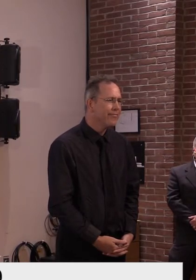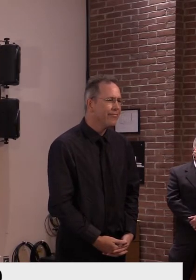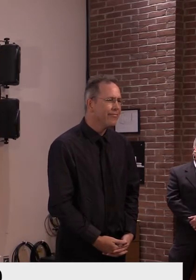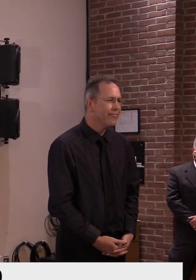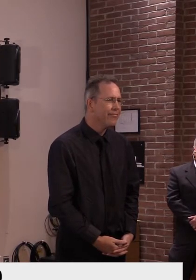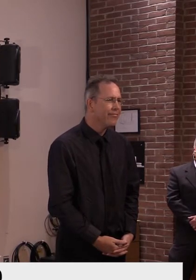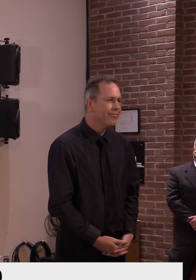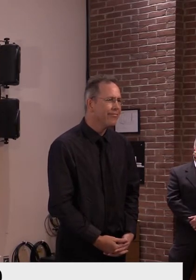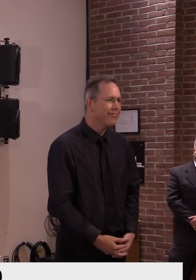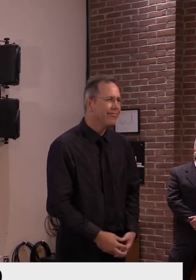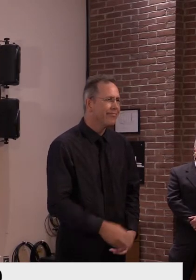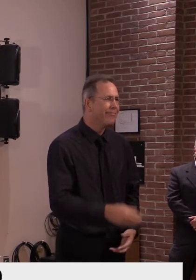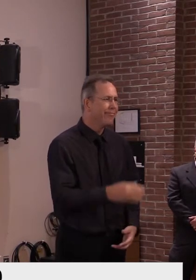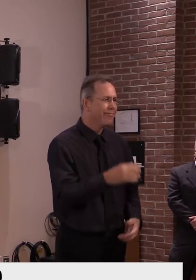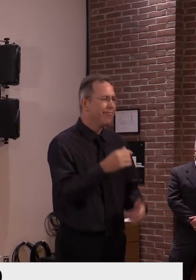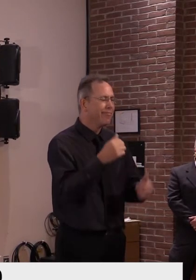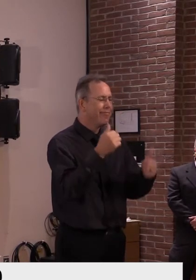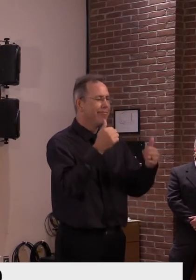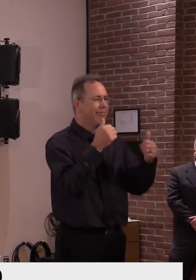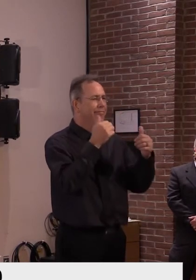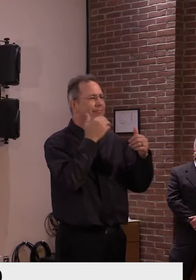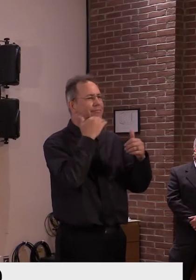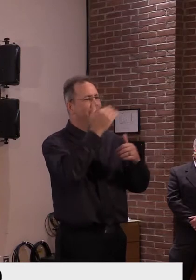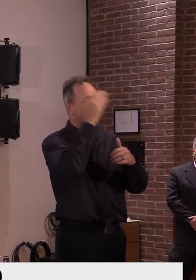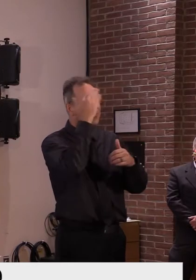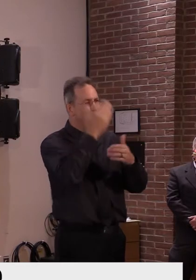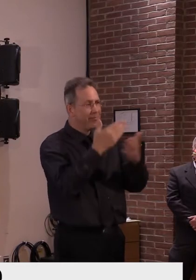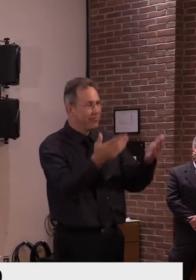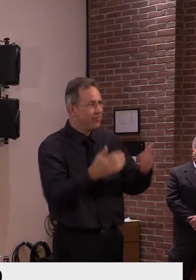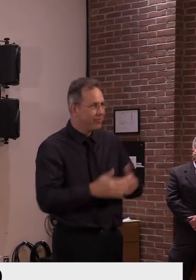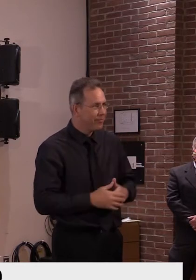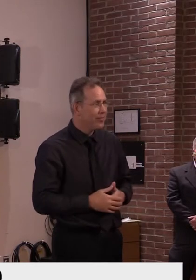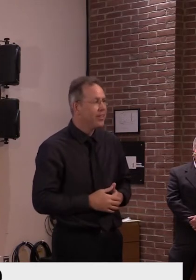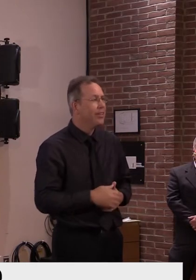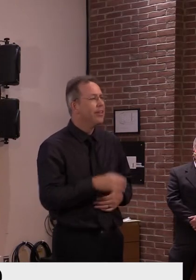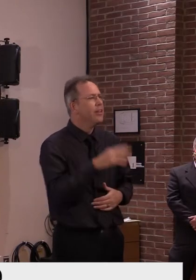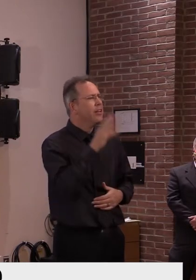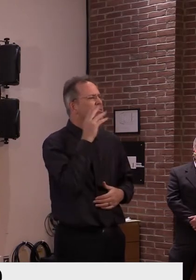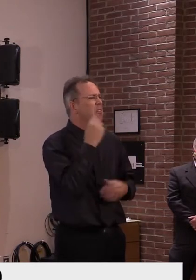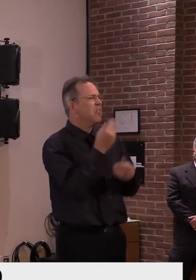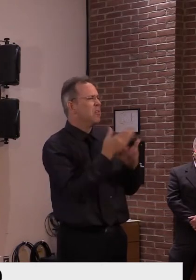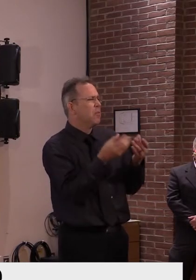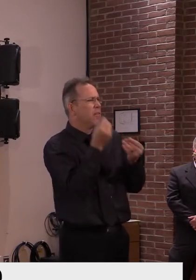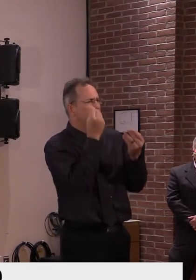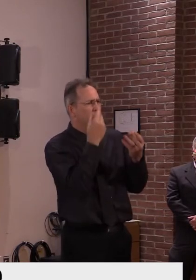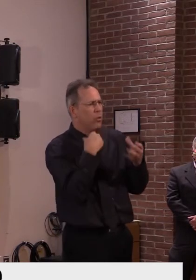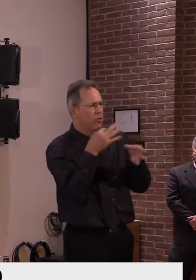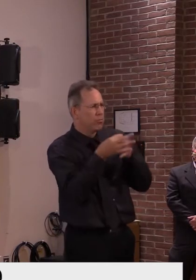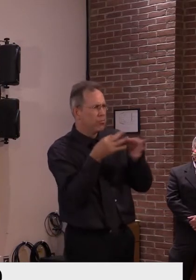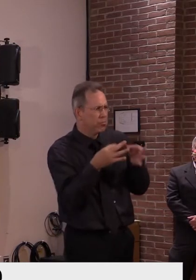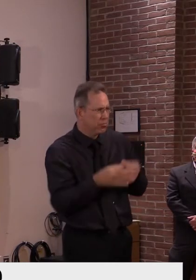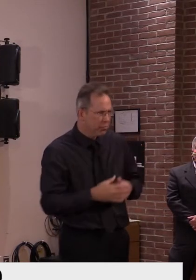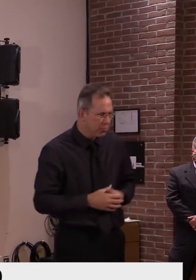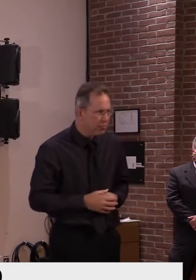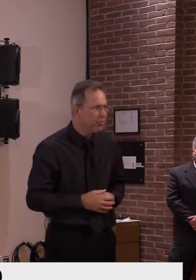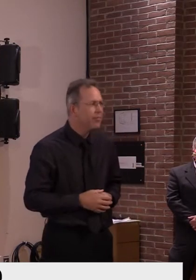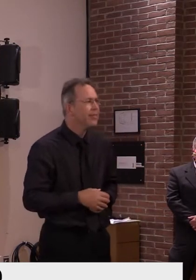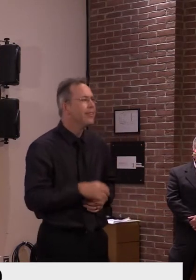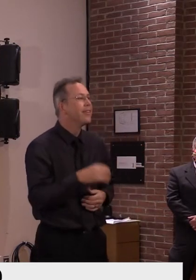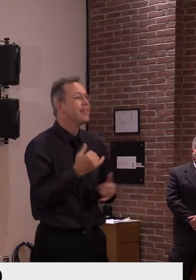Dr. what we've heard this morning is certainly notable for a very significant reason. Vermont has started to